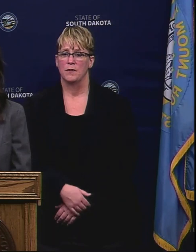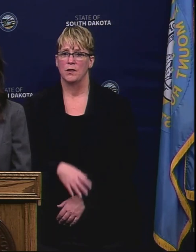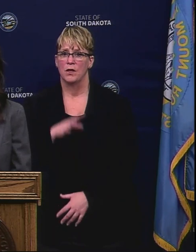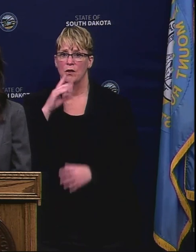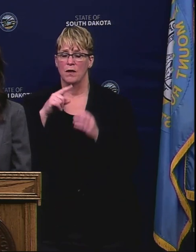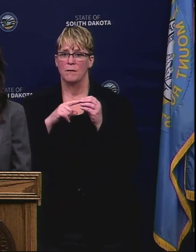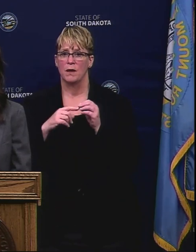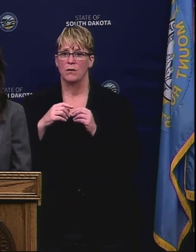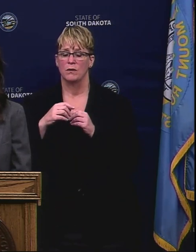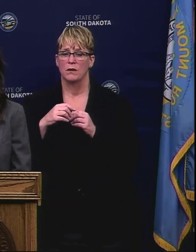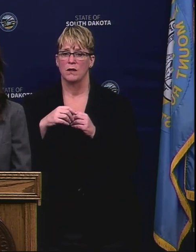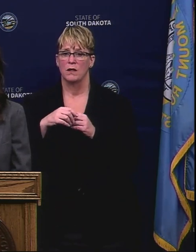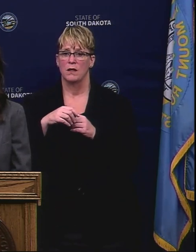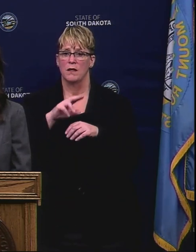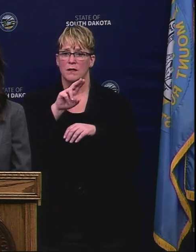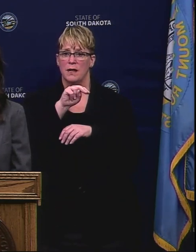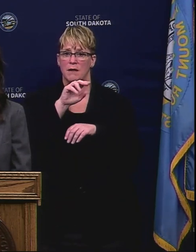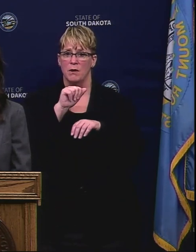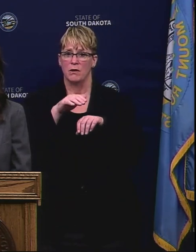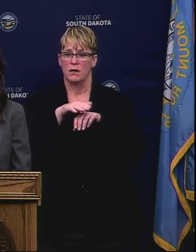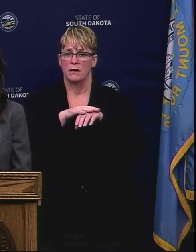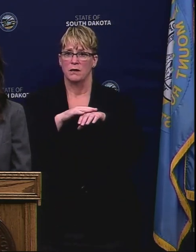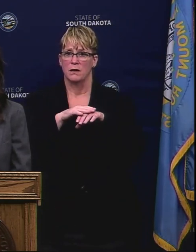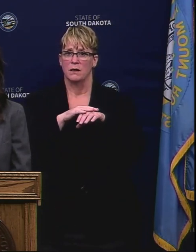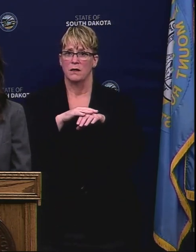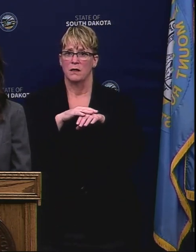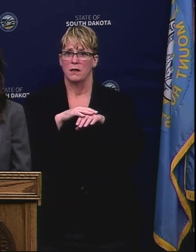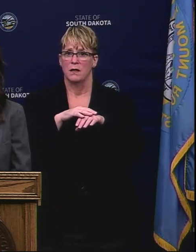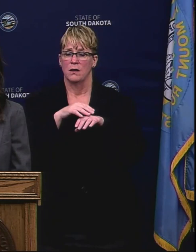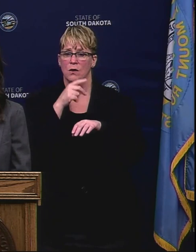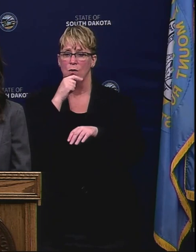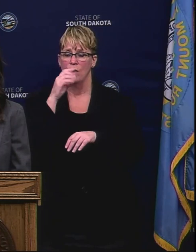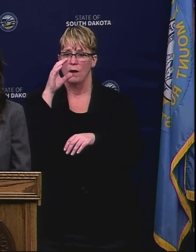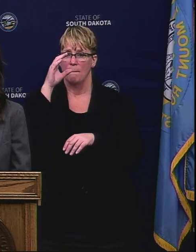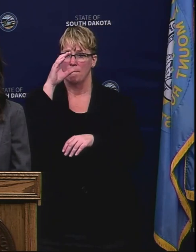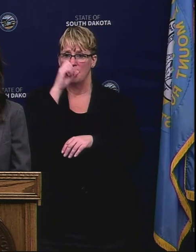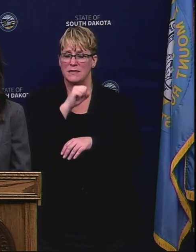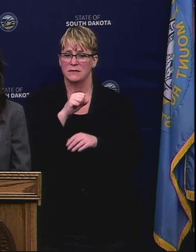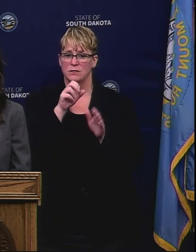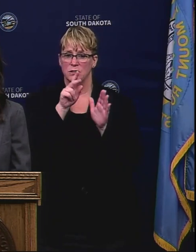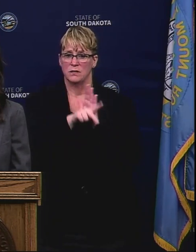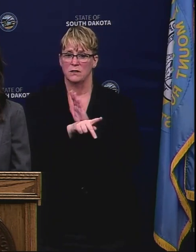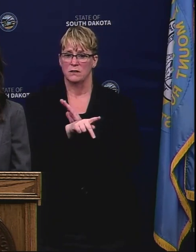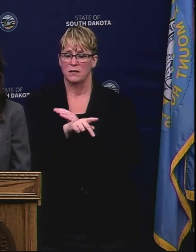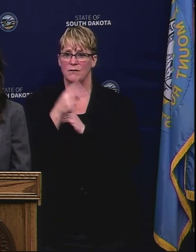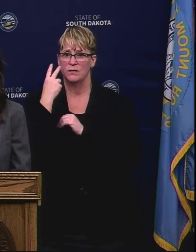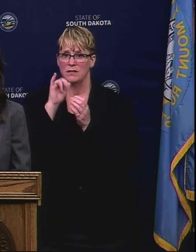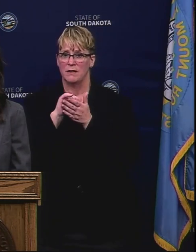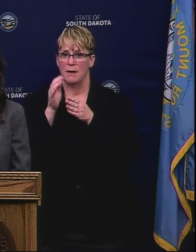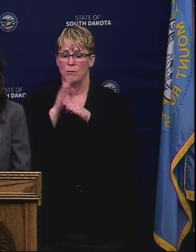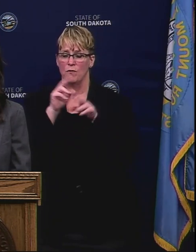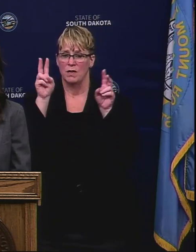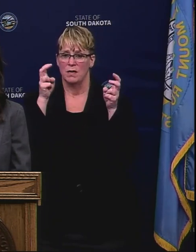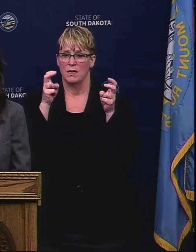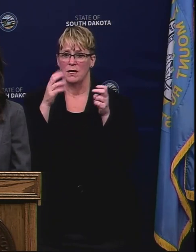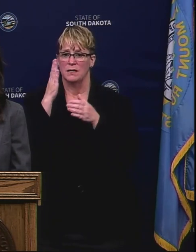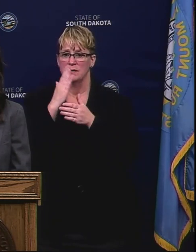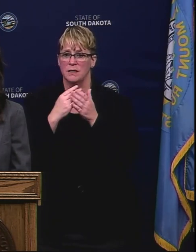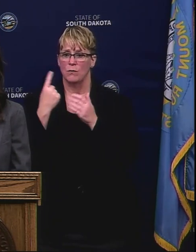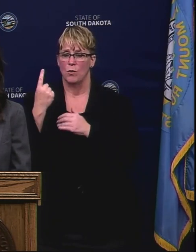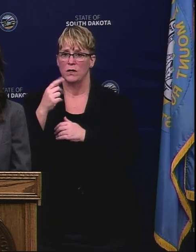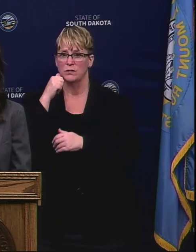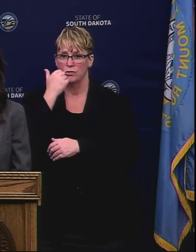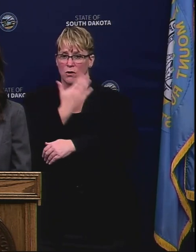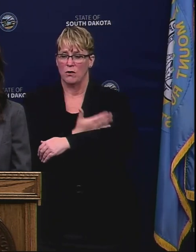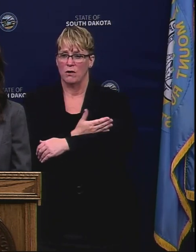indigenous women? Have you seen the movie Somebody's Daughter? And have you spoken to the Attorney General?